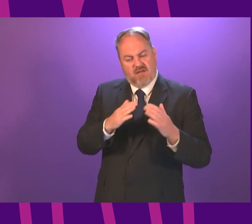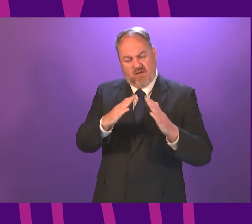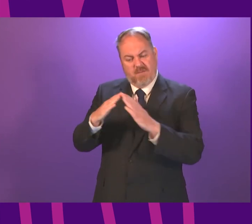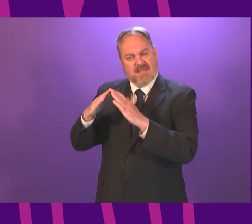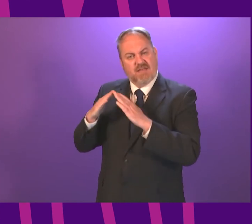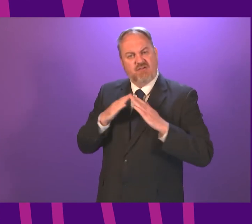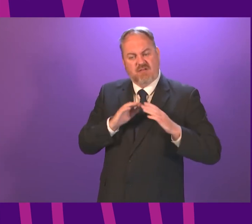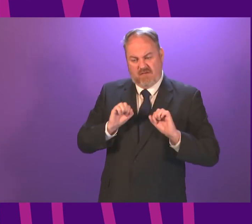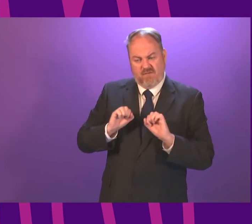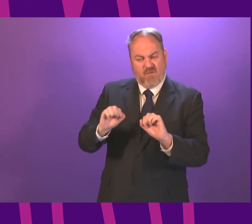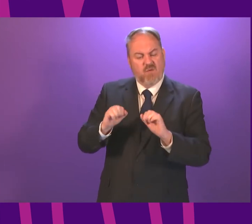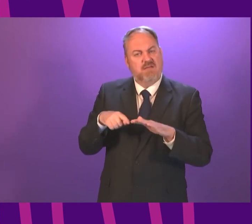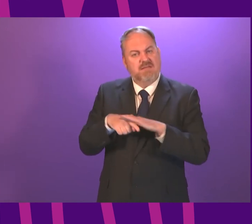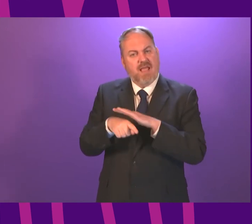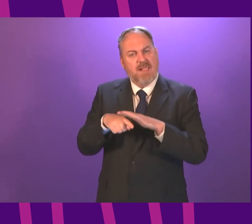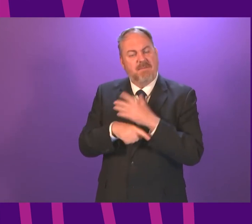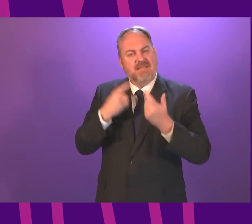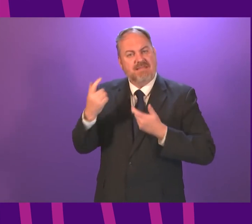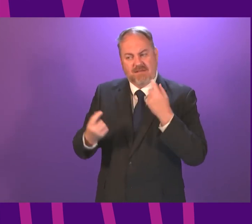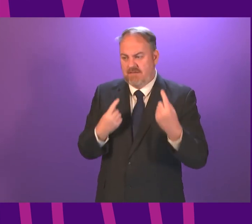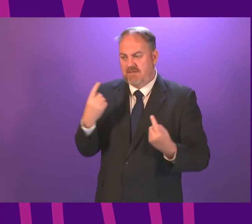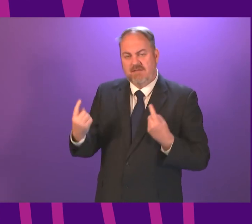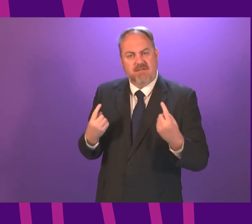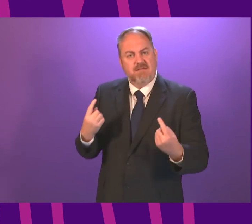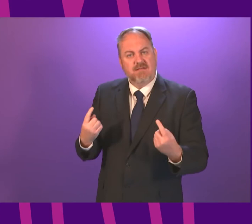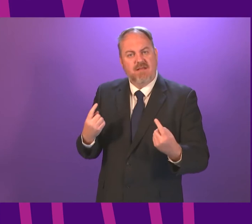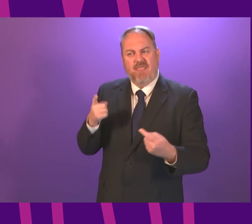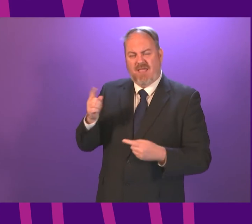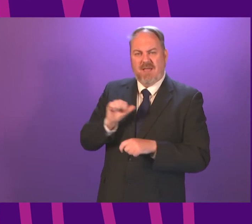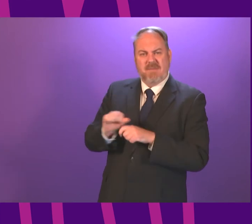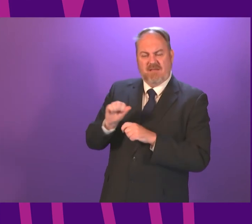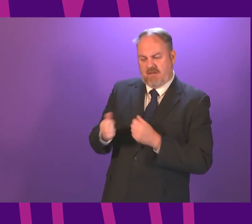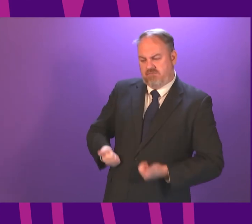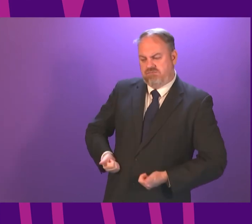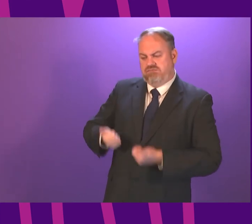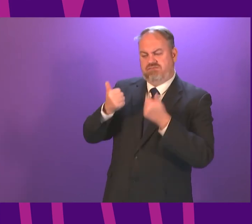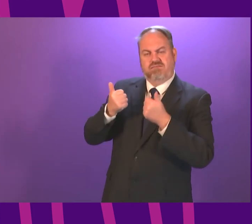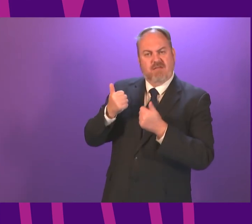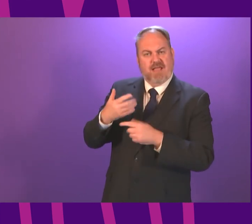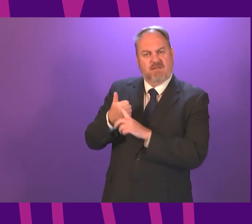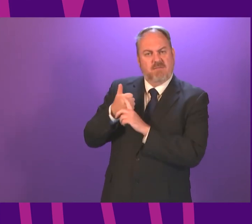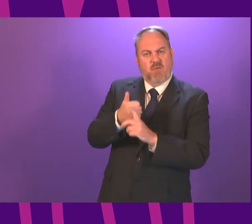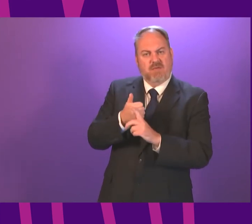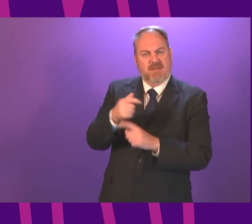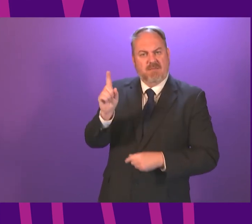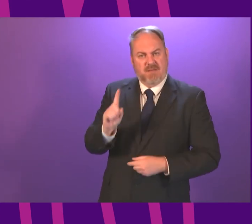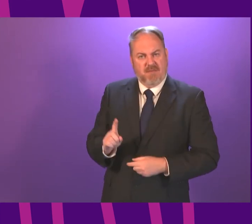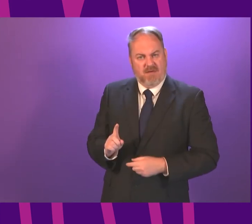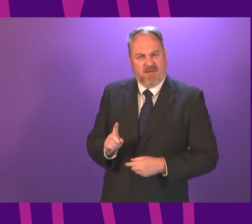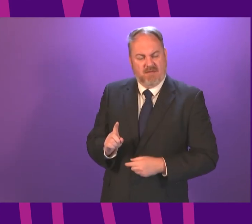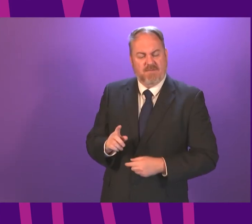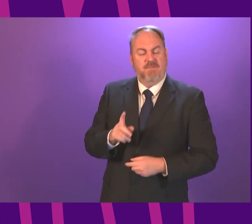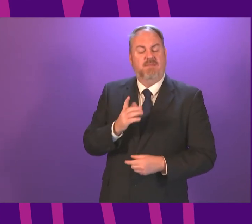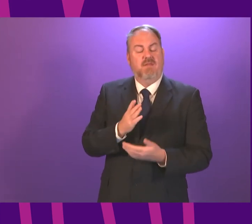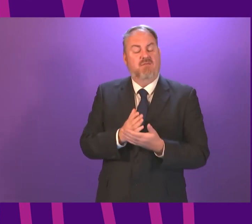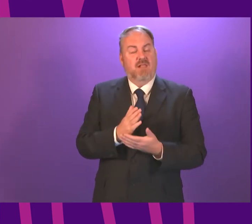inclined to provide appropriate accommodation than the institutionally racist Home Office. In the Smith Commission, the